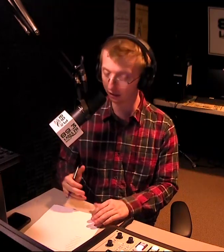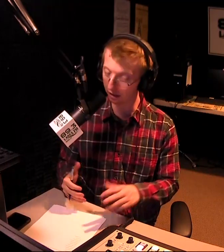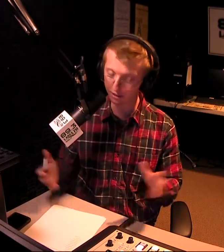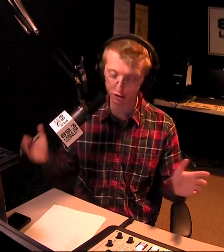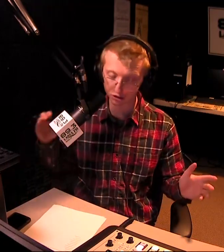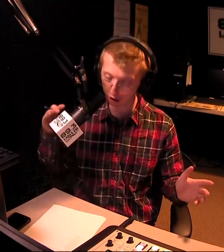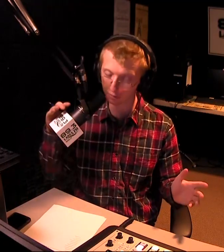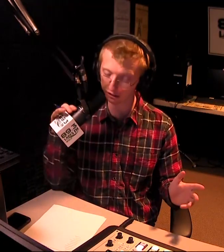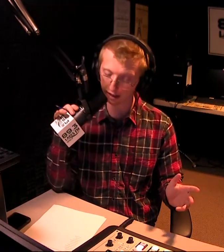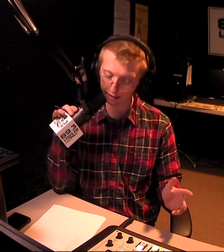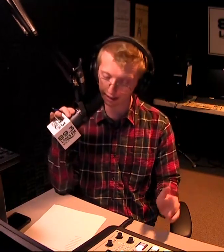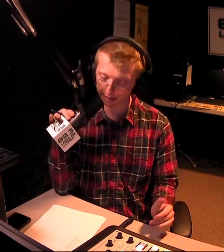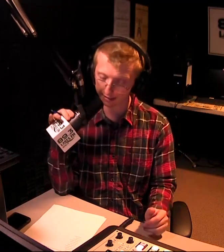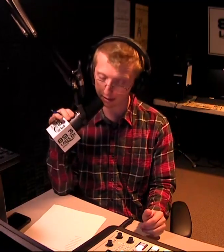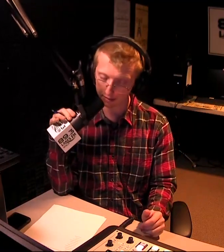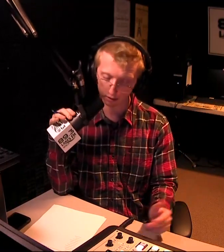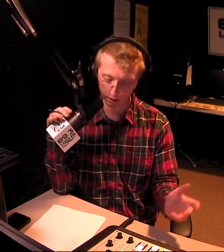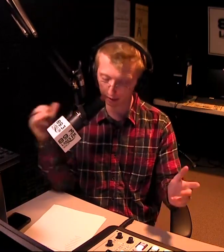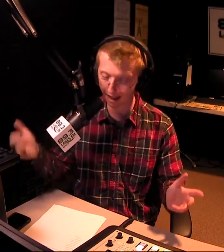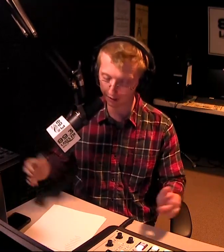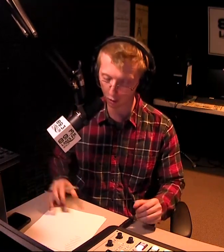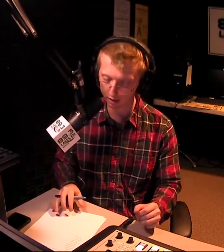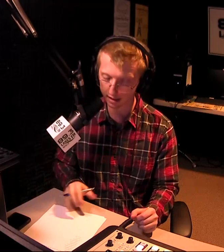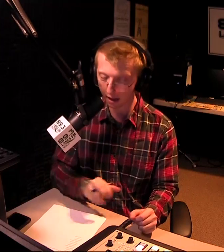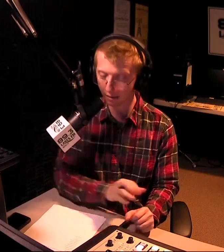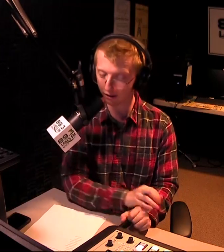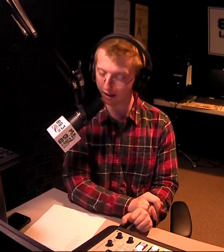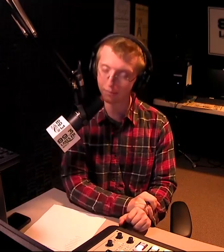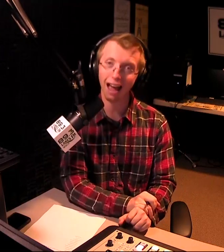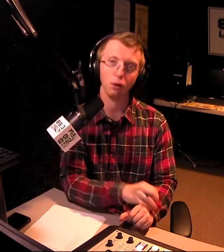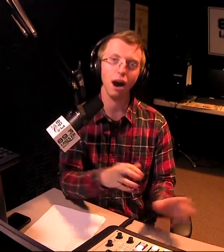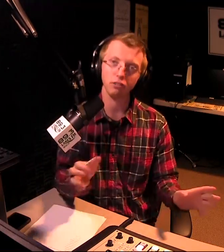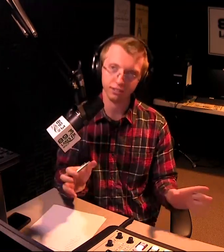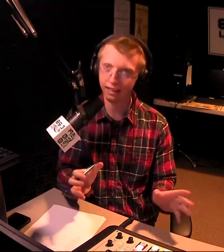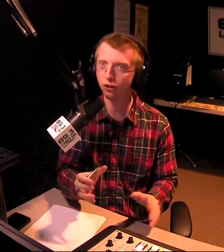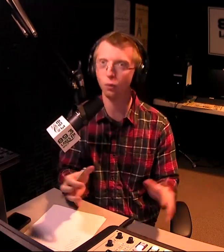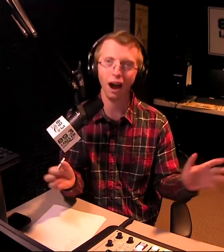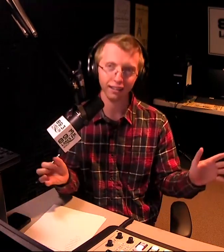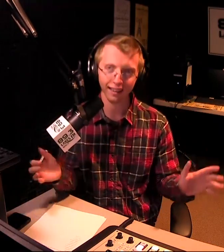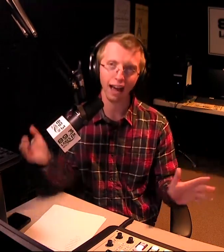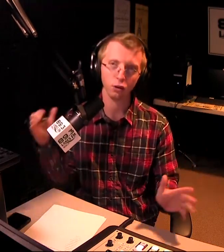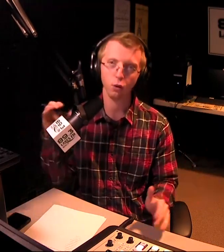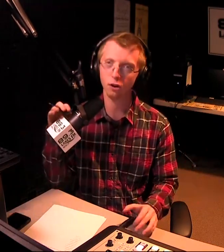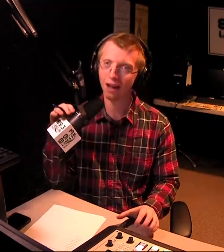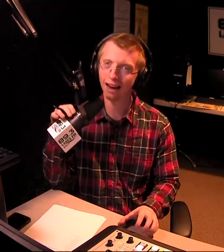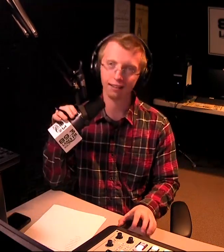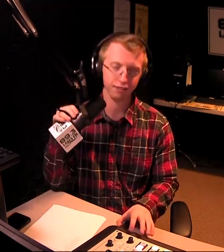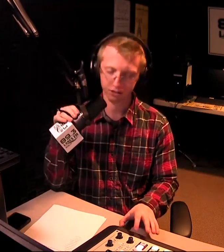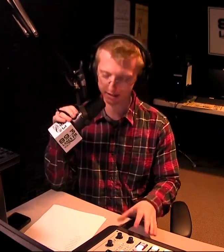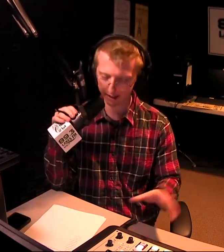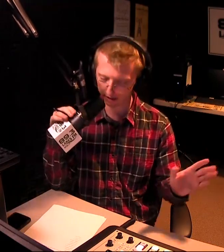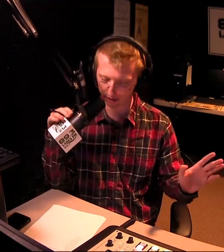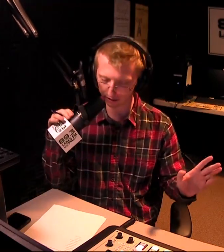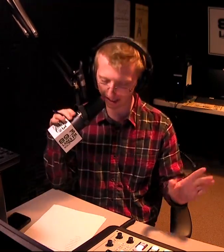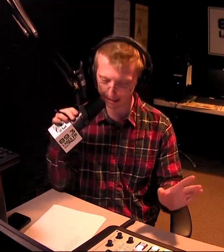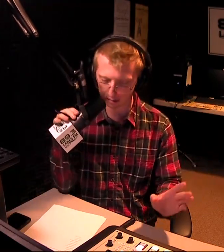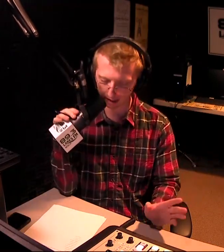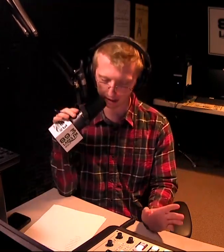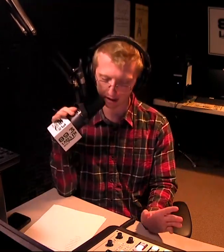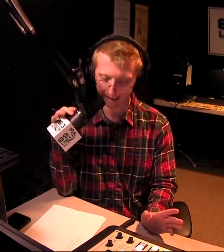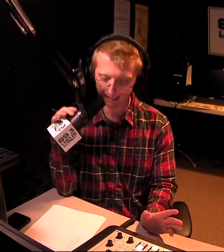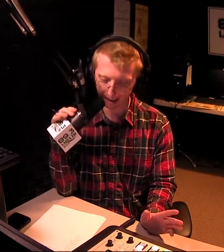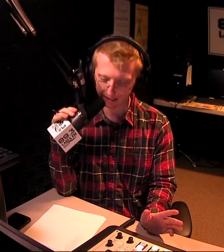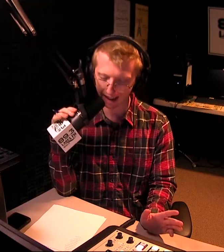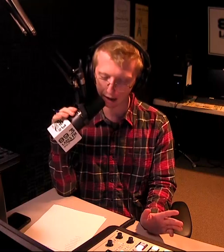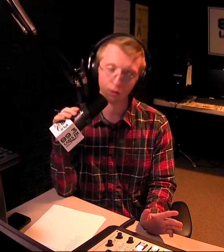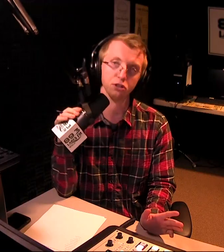back under them. And there's so much talent on this team. I mean, led, of course, by running back, wide receiver, wildcat quarterback, just a flex